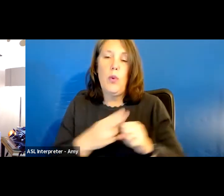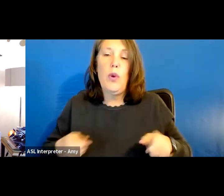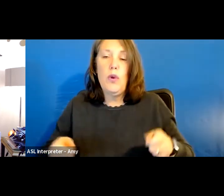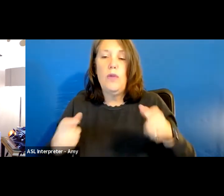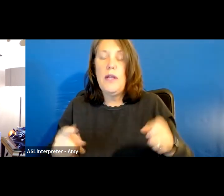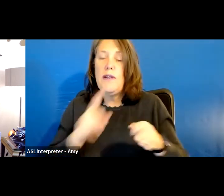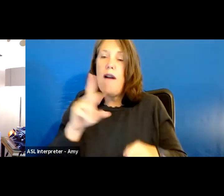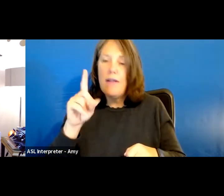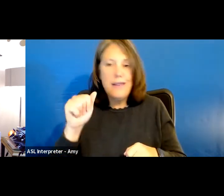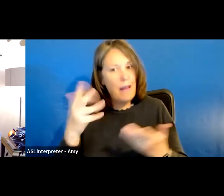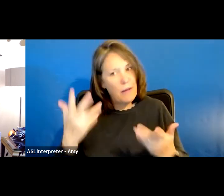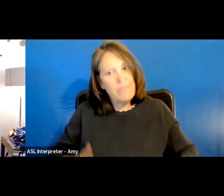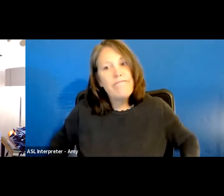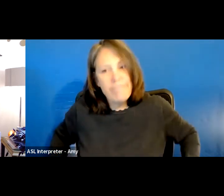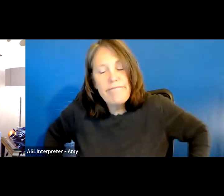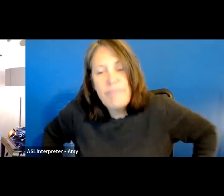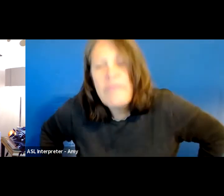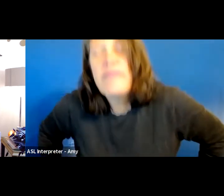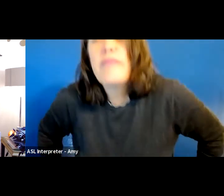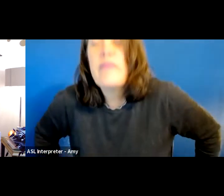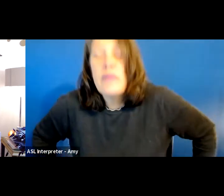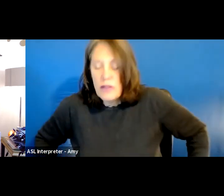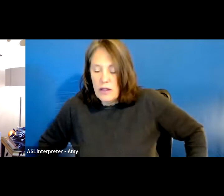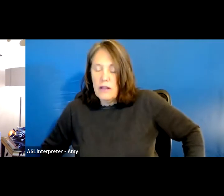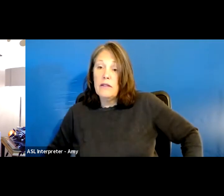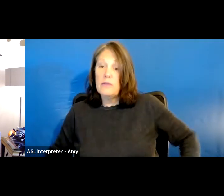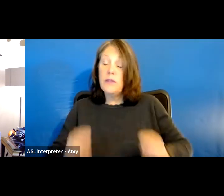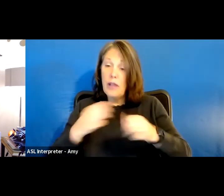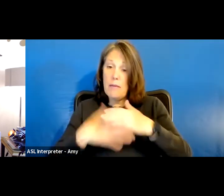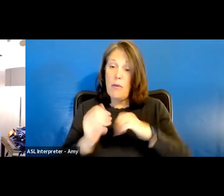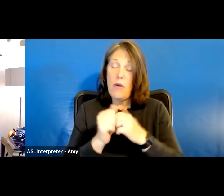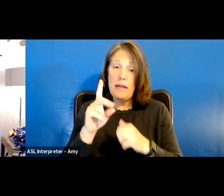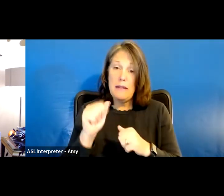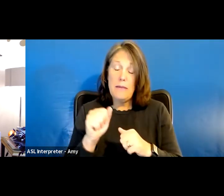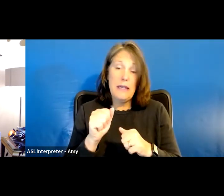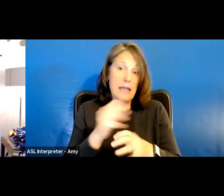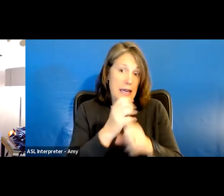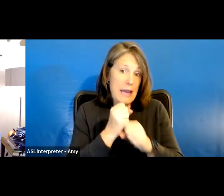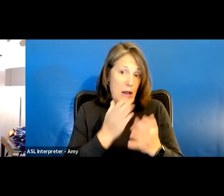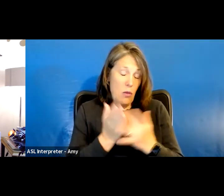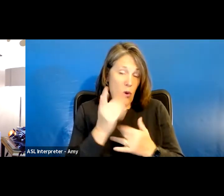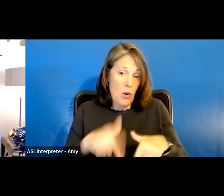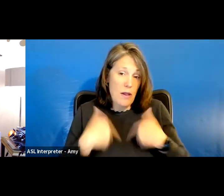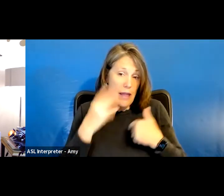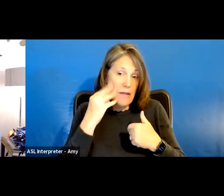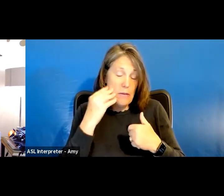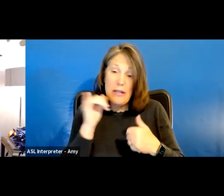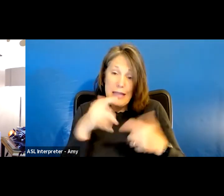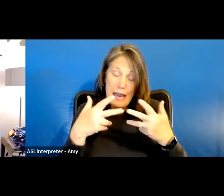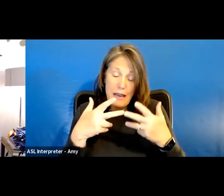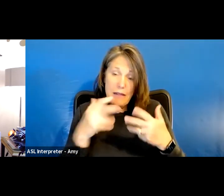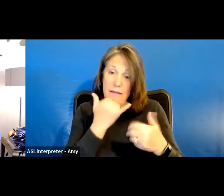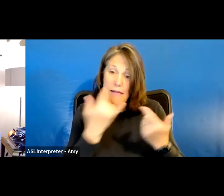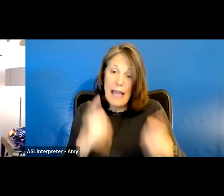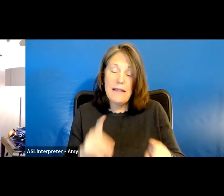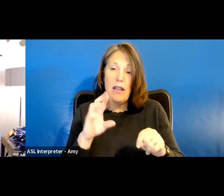disabled in that case. You can be born with your disability, acquire it through a life experience, like an accident, or have it